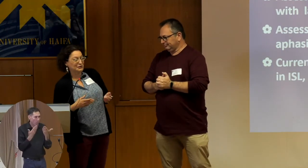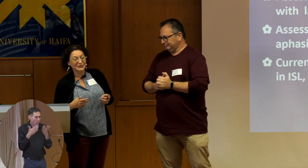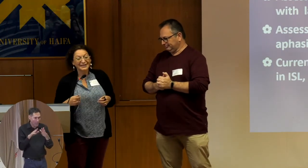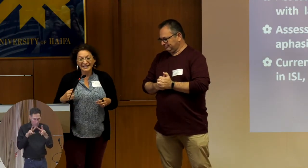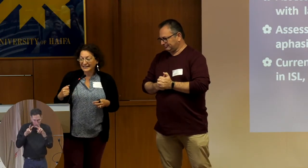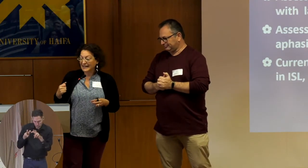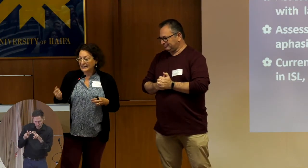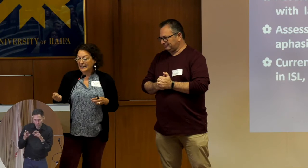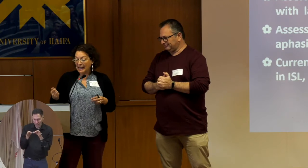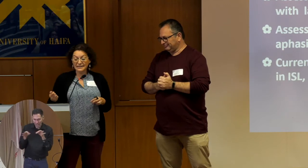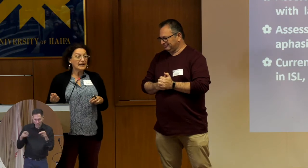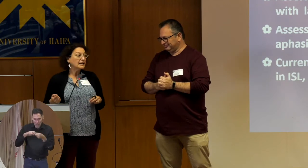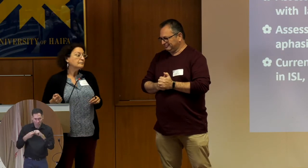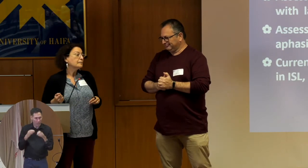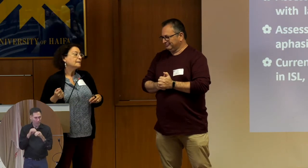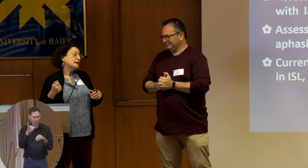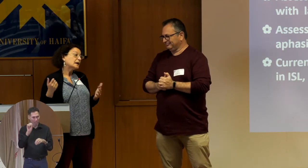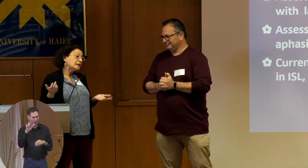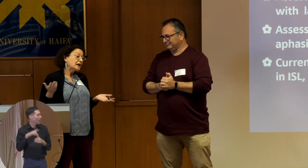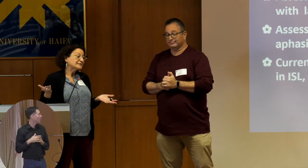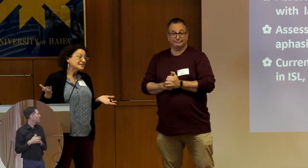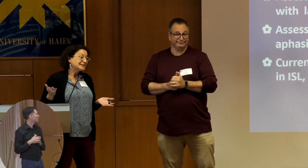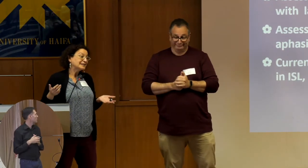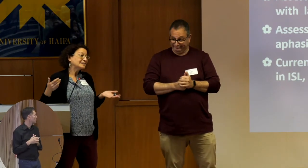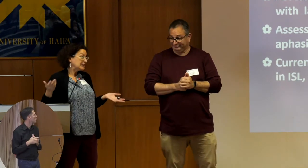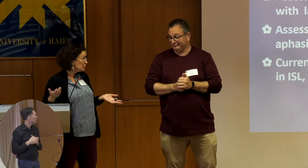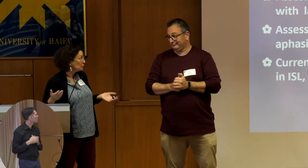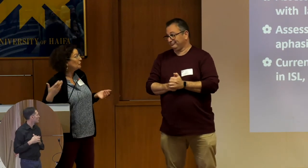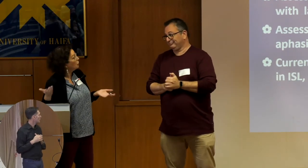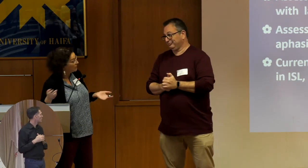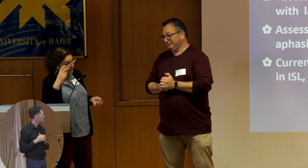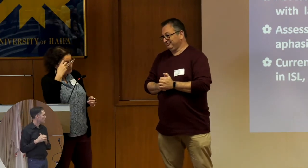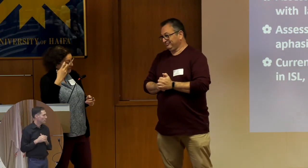in an ISL and they are tested in Hebrew or in Arabic.